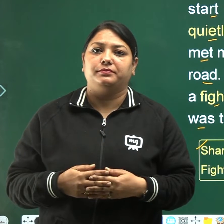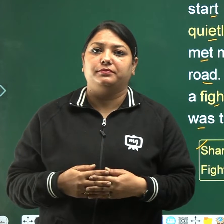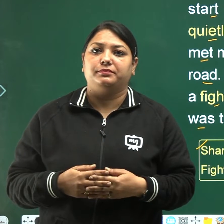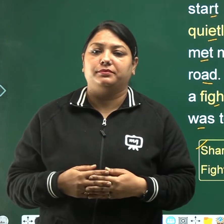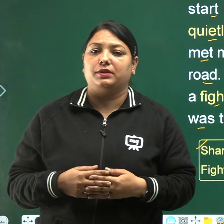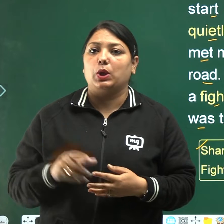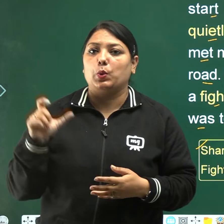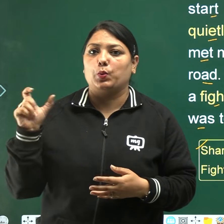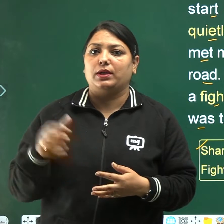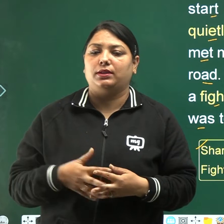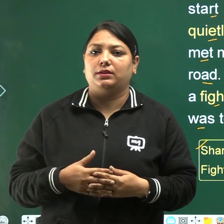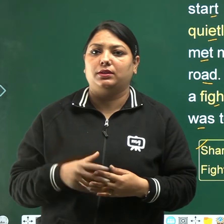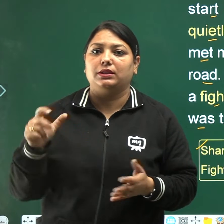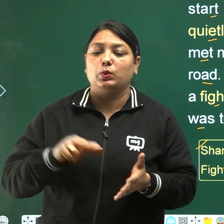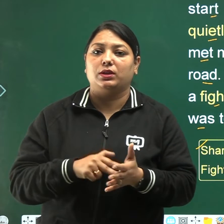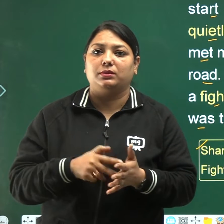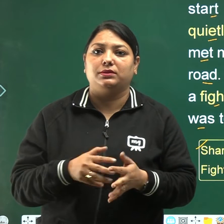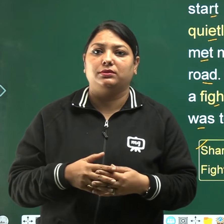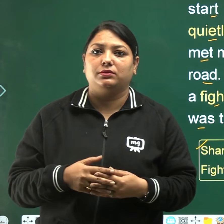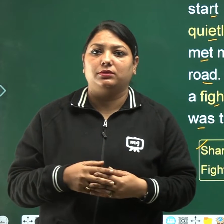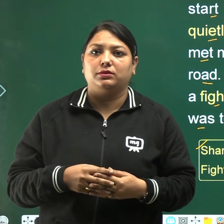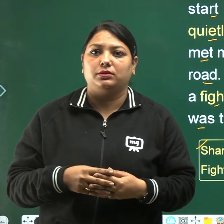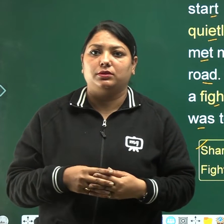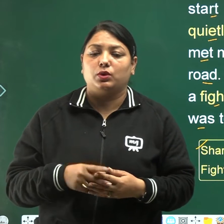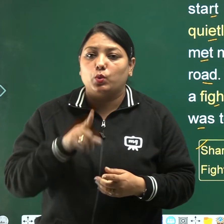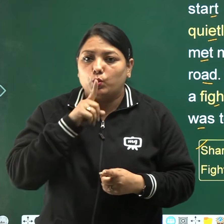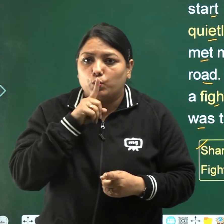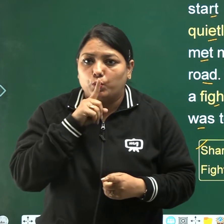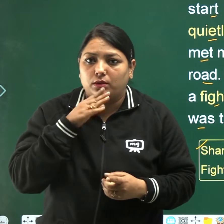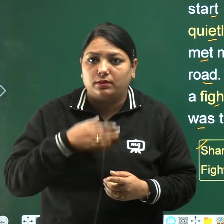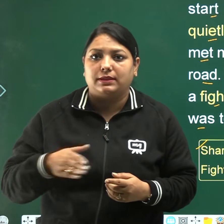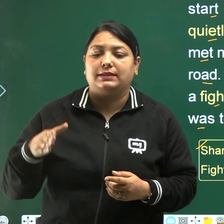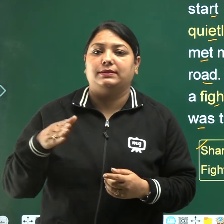quitli, quitli means chupke se,